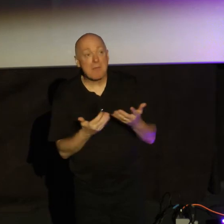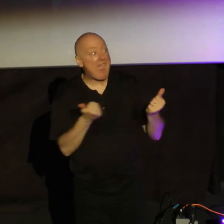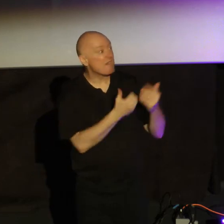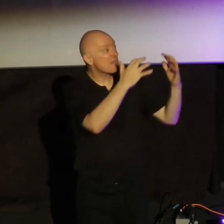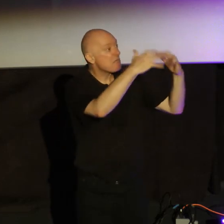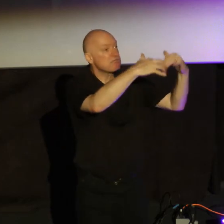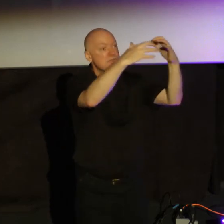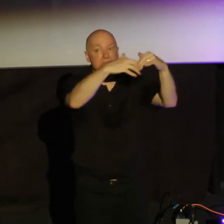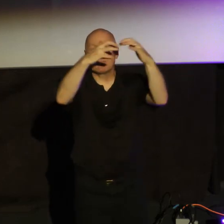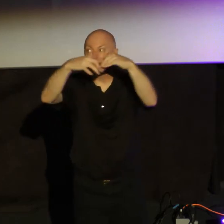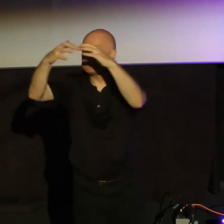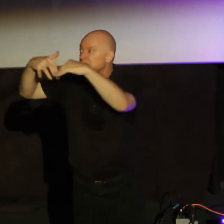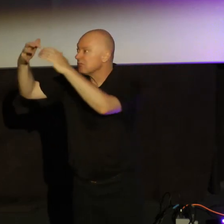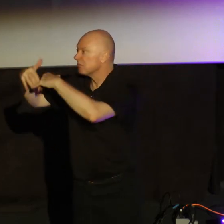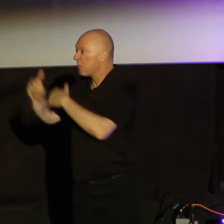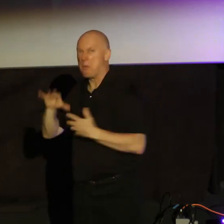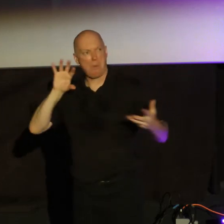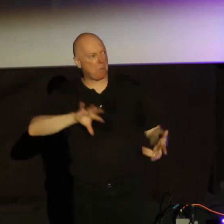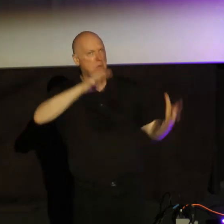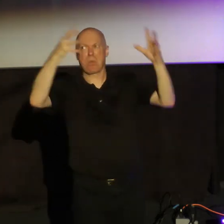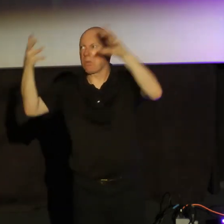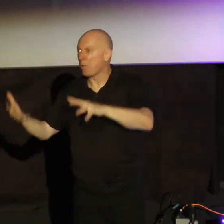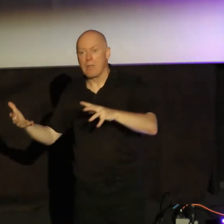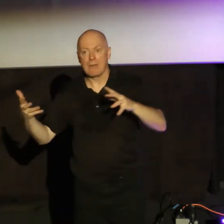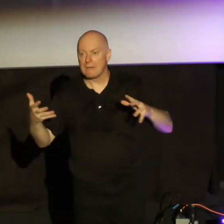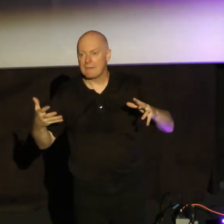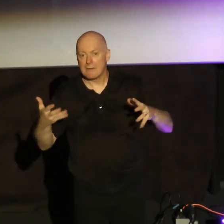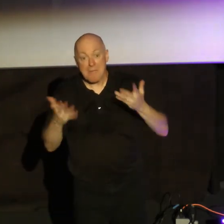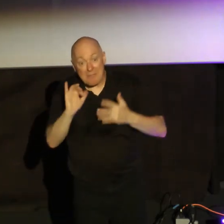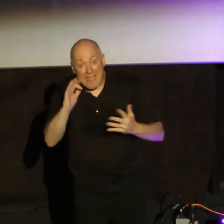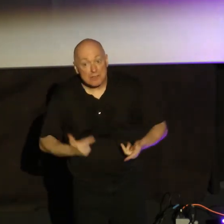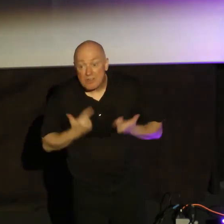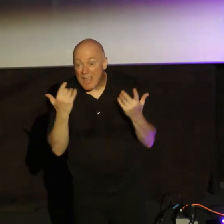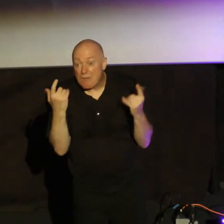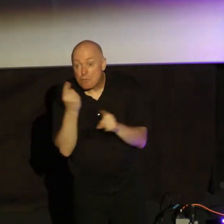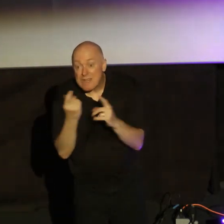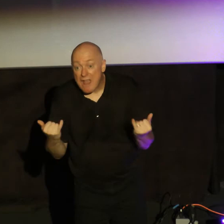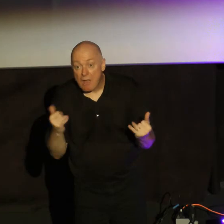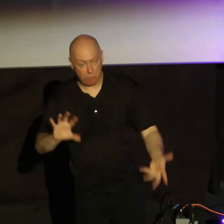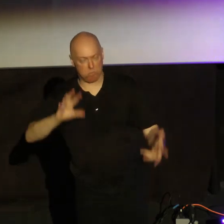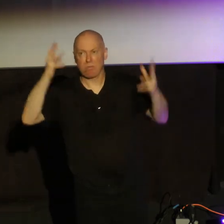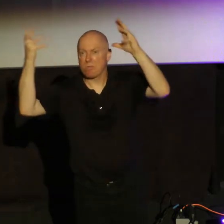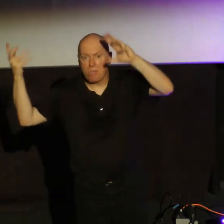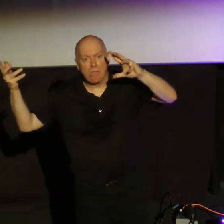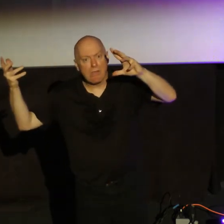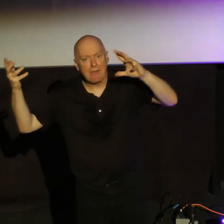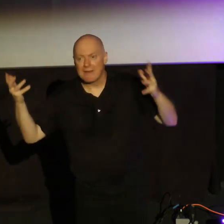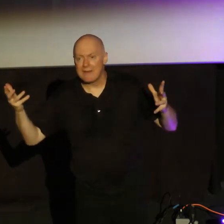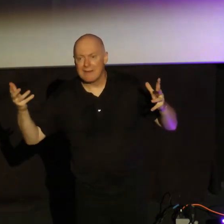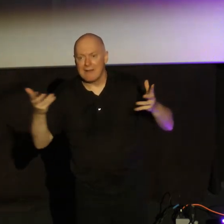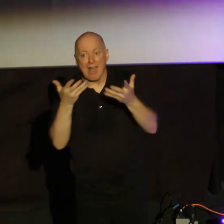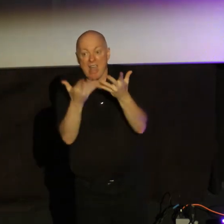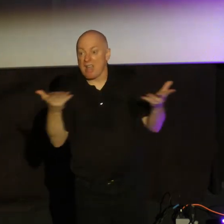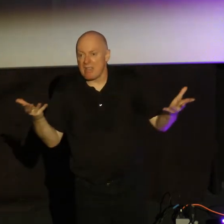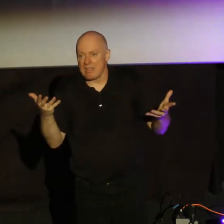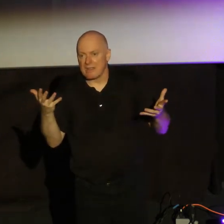you. There's just chaos. Maybe that's how you define your life right now is chaos. And things are tough and